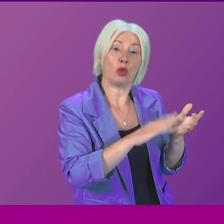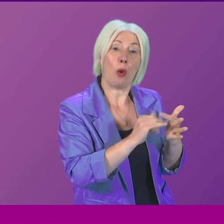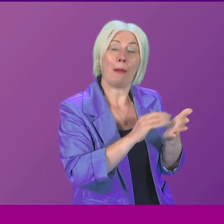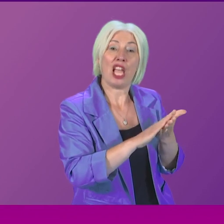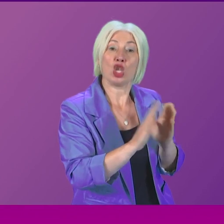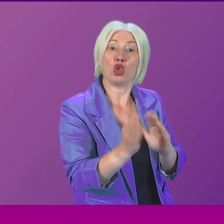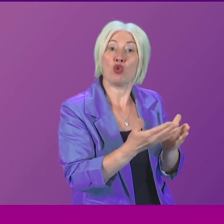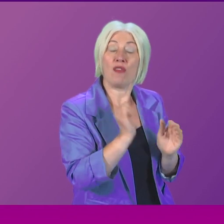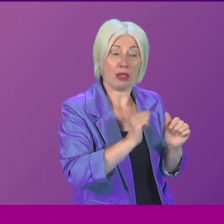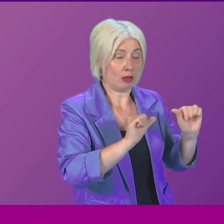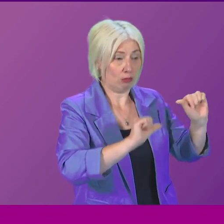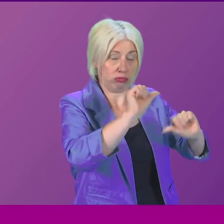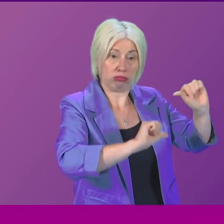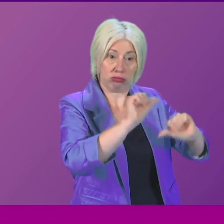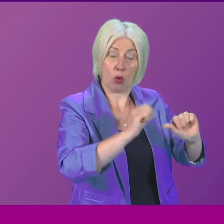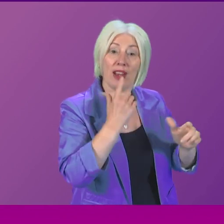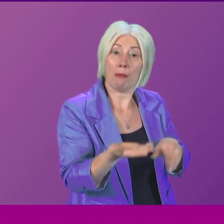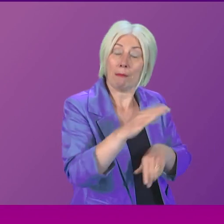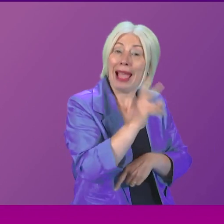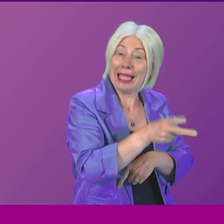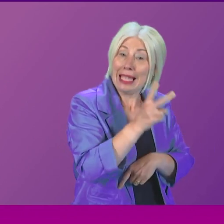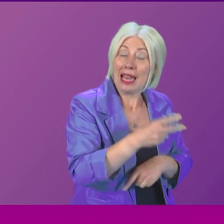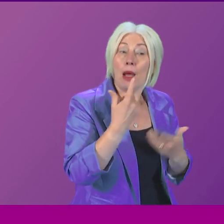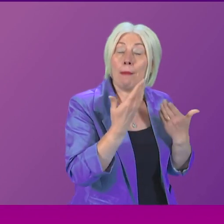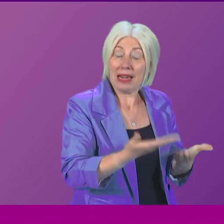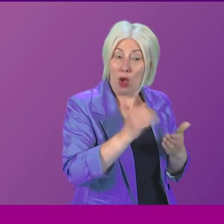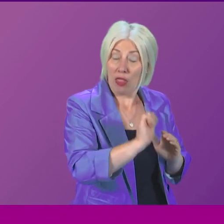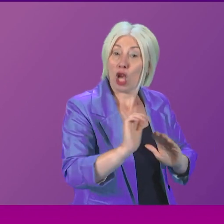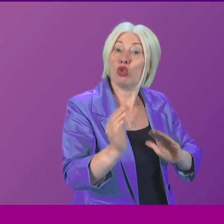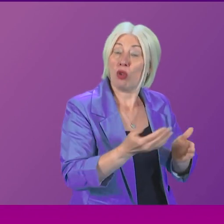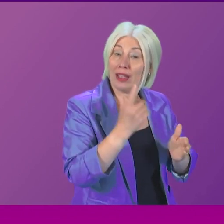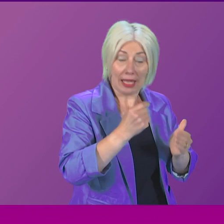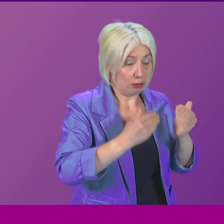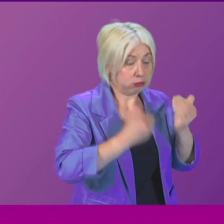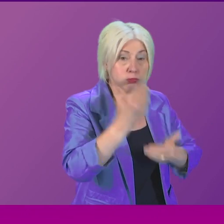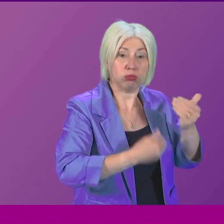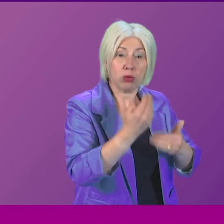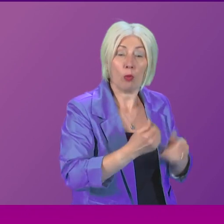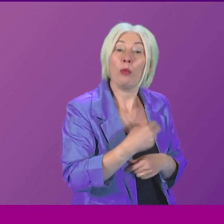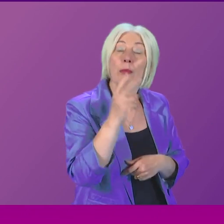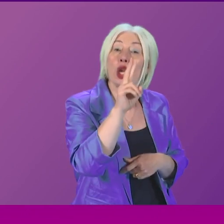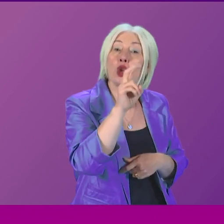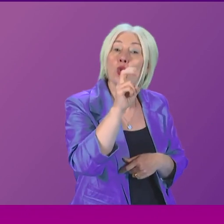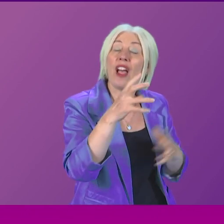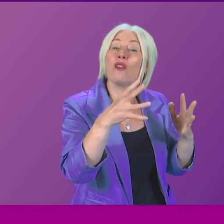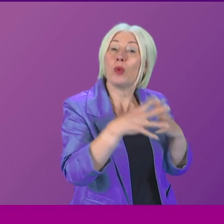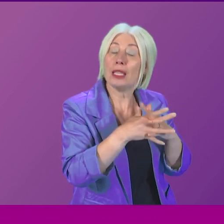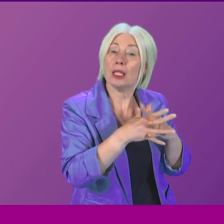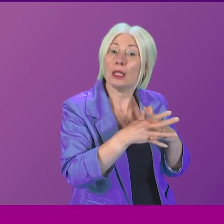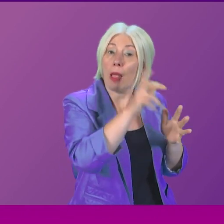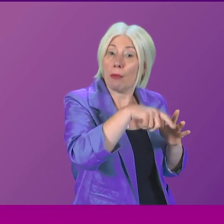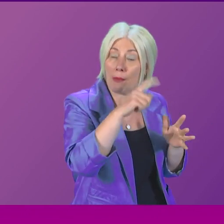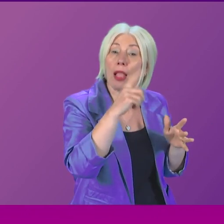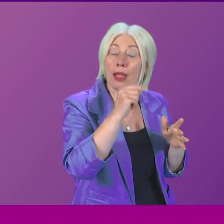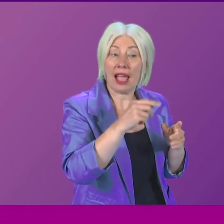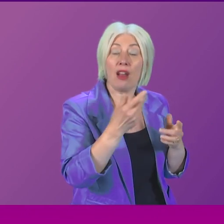surgeries since they had been restarted. And that service will soon be able to operate within 12 weeks of the patient and